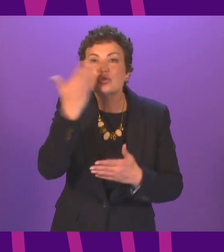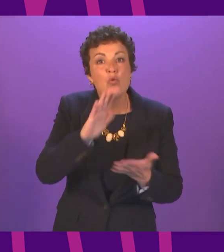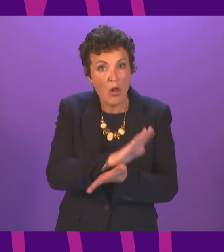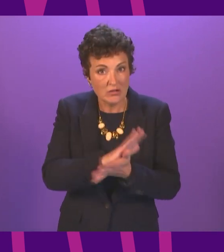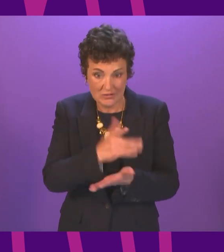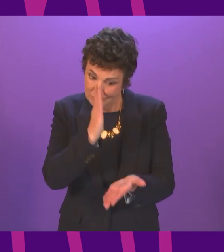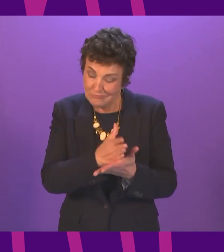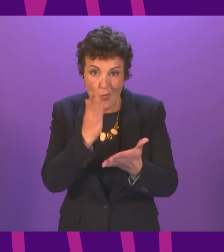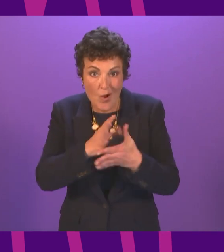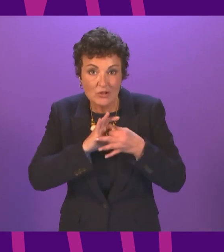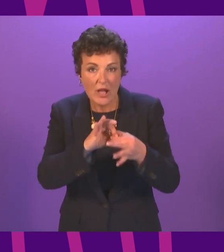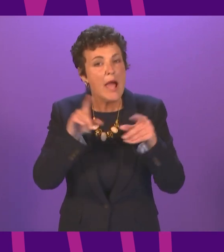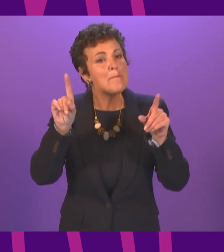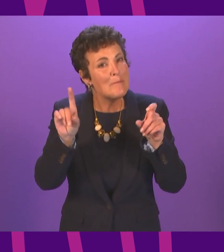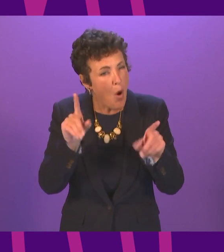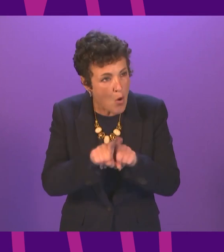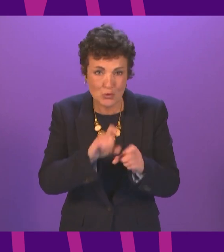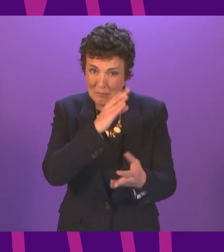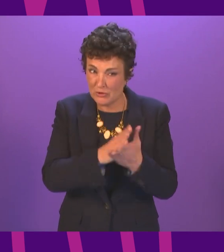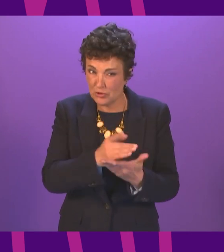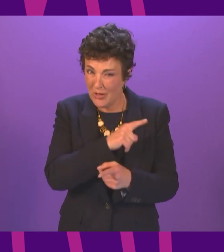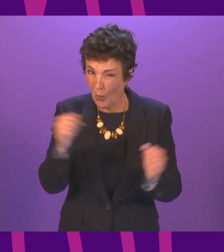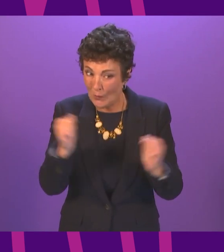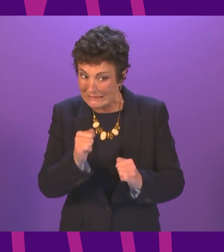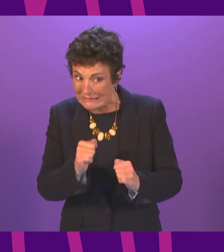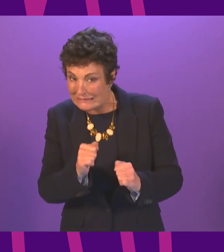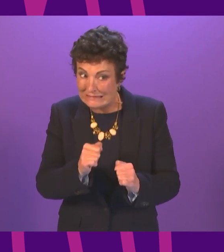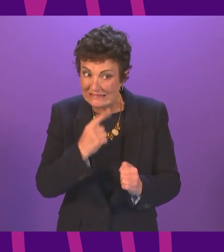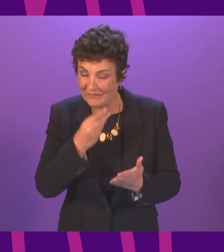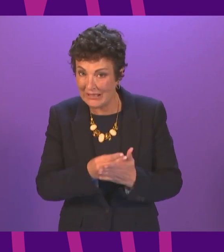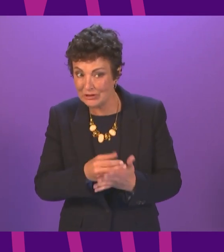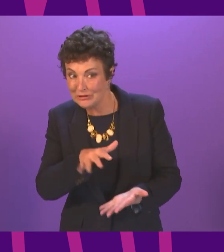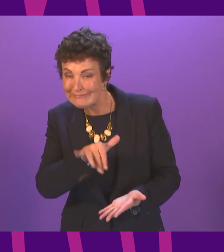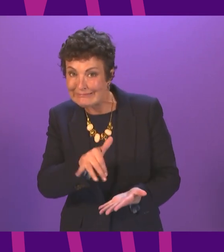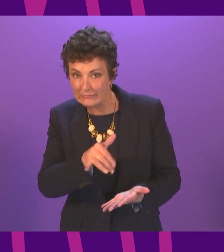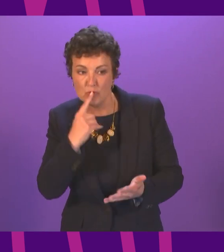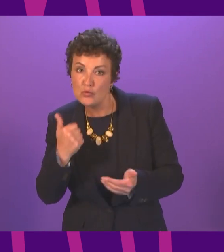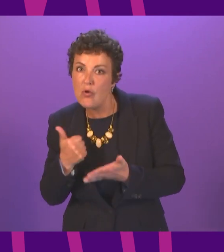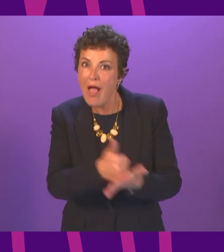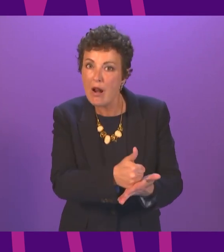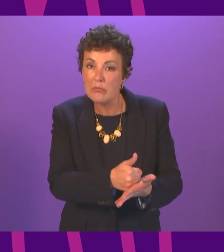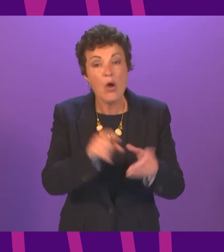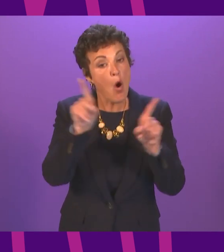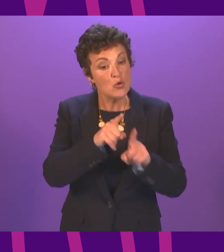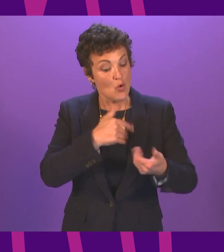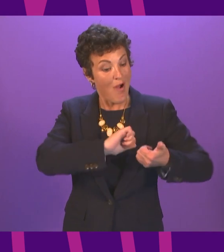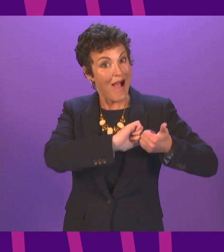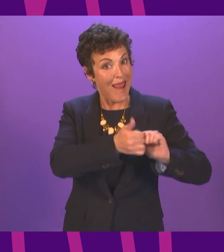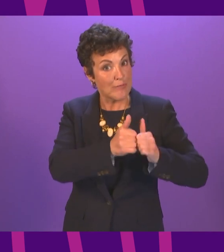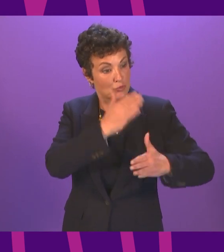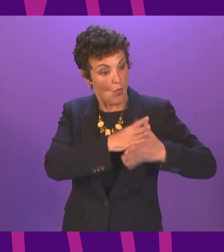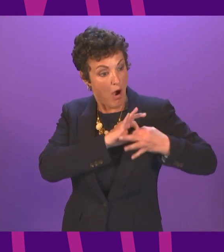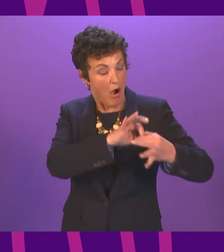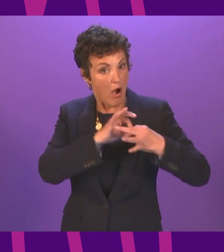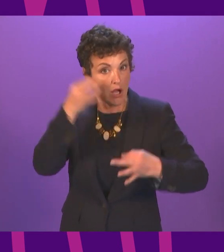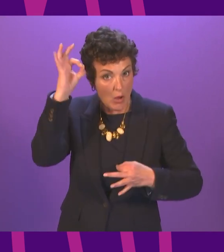holidays and to address financial insecurity during the winter months. It was also seen in the collaborative response from local authorities,